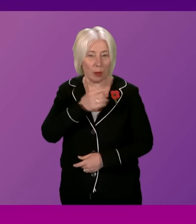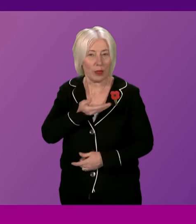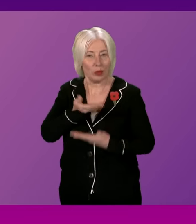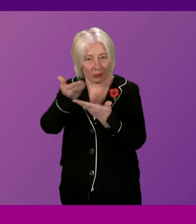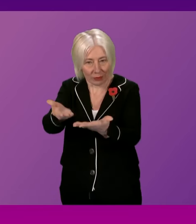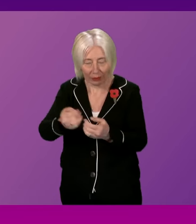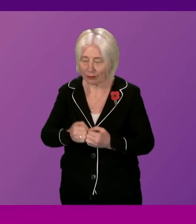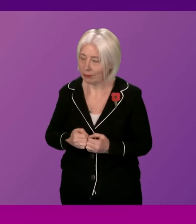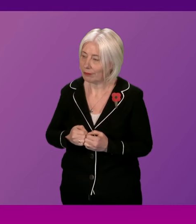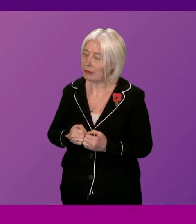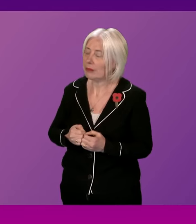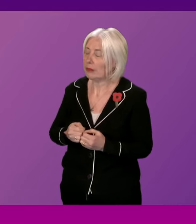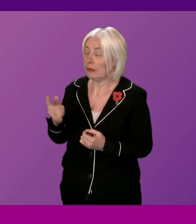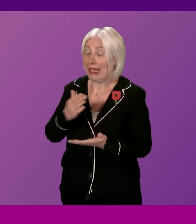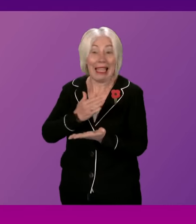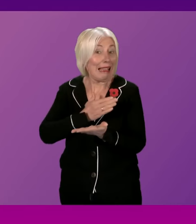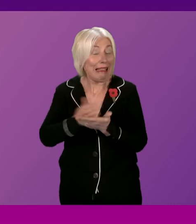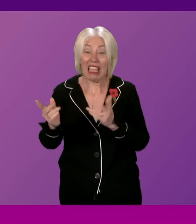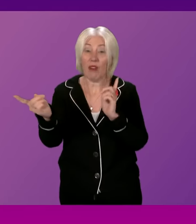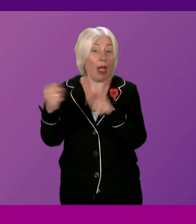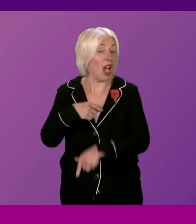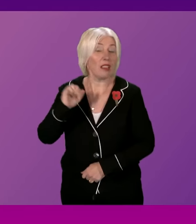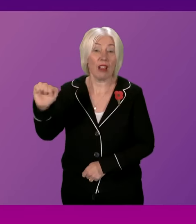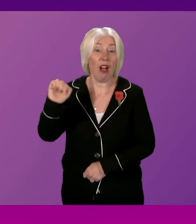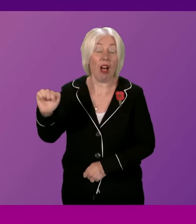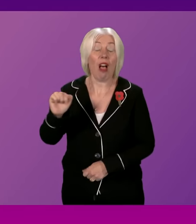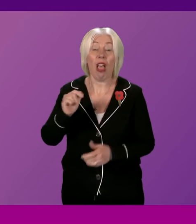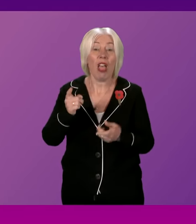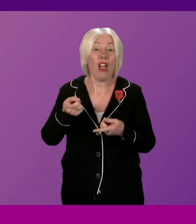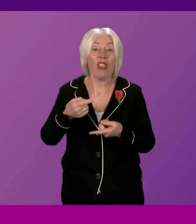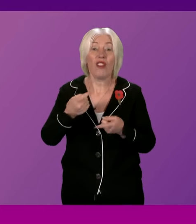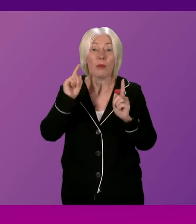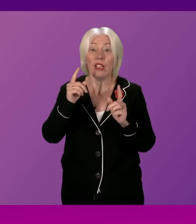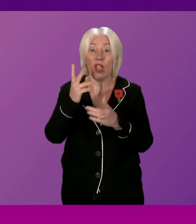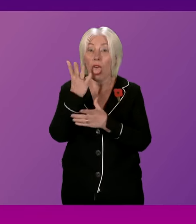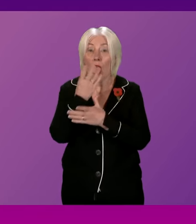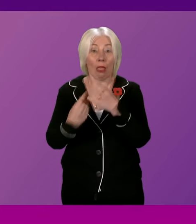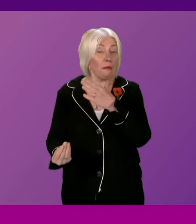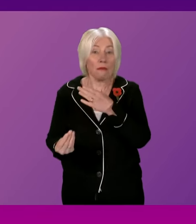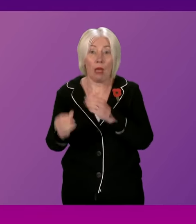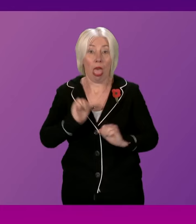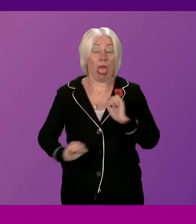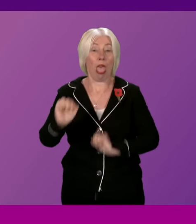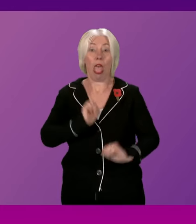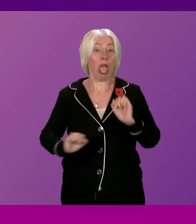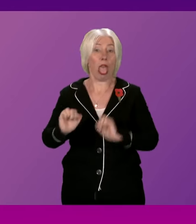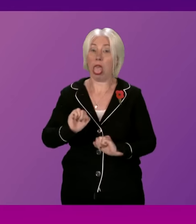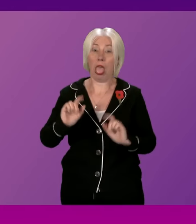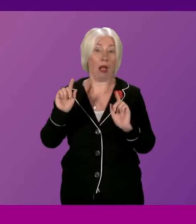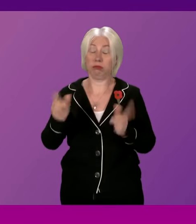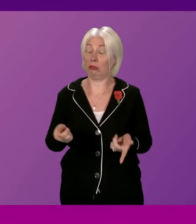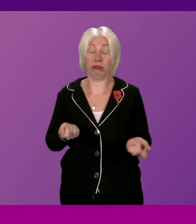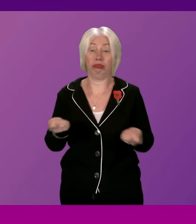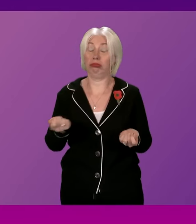Sauer. Presenting officer, it's clear from that answer, again, that the First Minister is sinking, not swimming, and is completely and utterly out of his